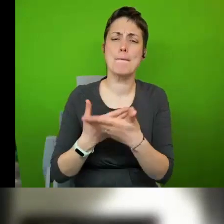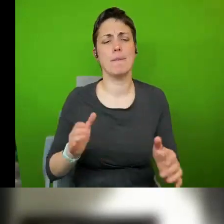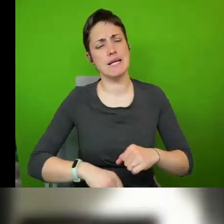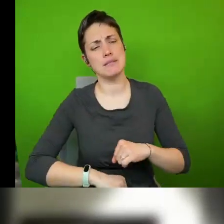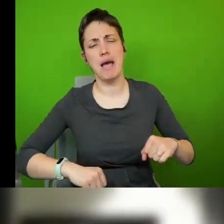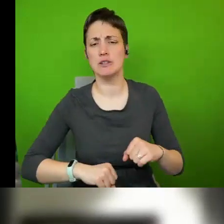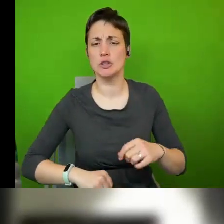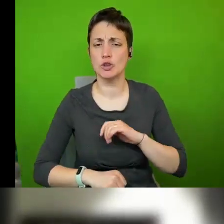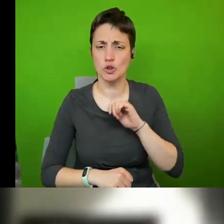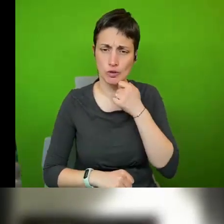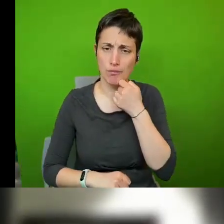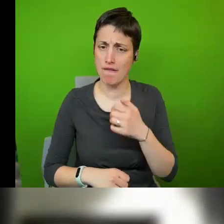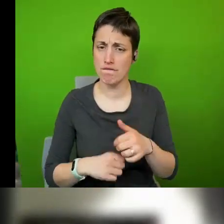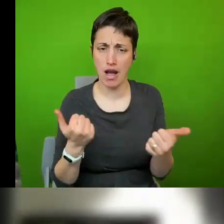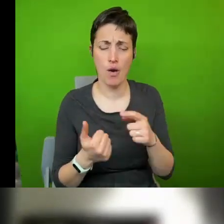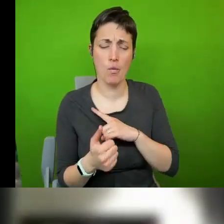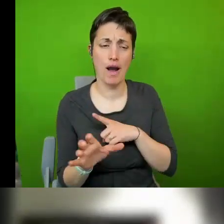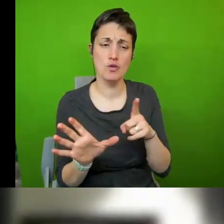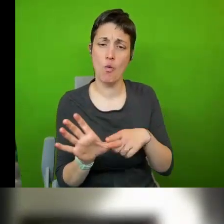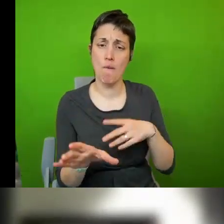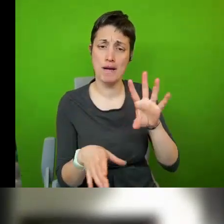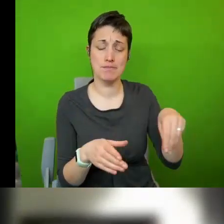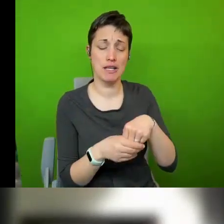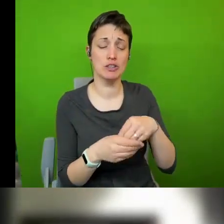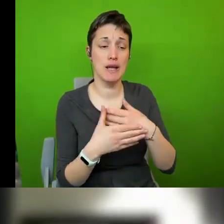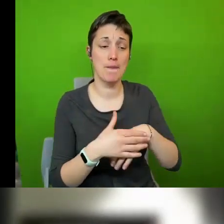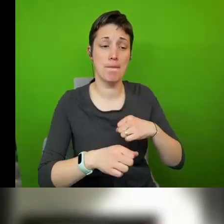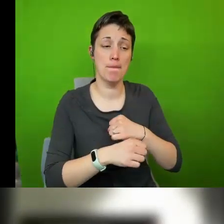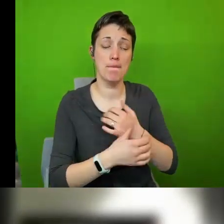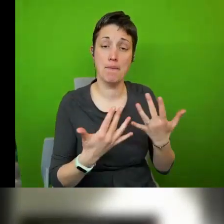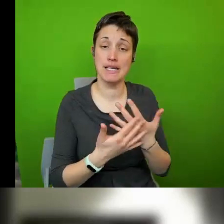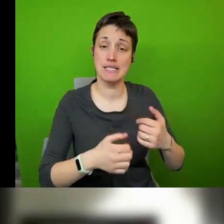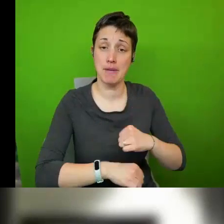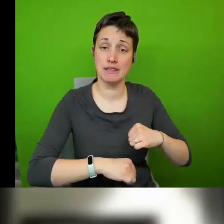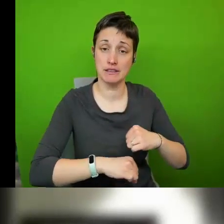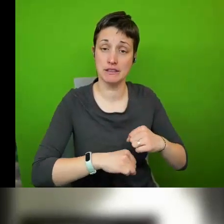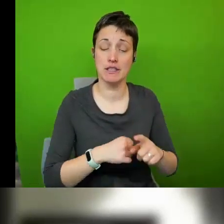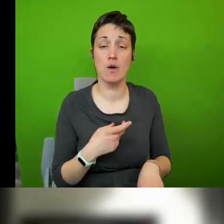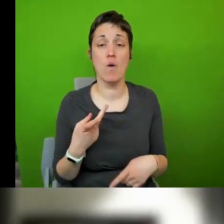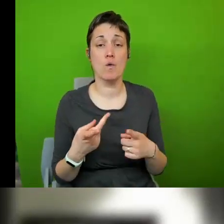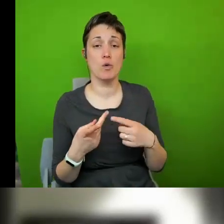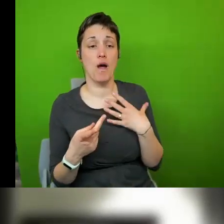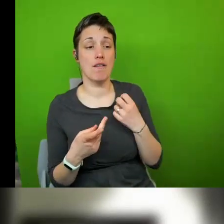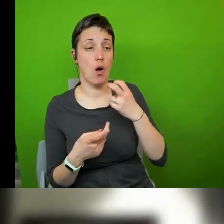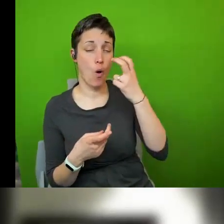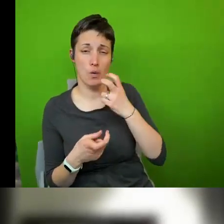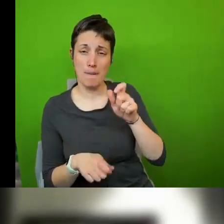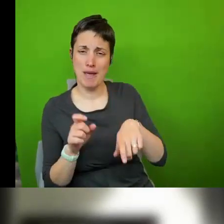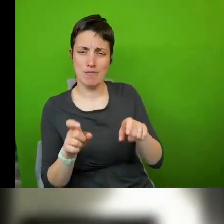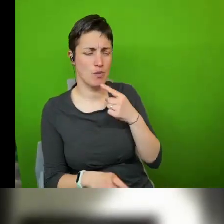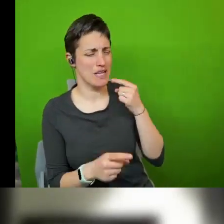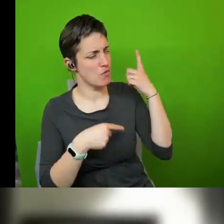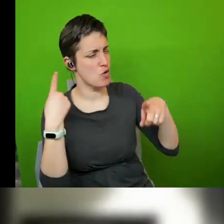participation in public space and so on and so forth and you had elderly residents living in this place saying the noise is